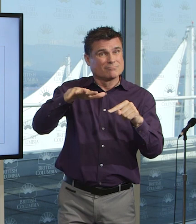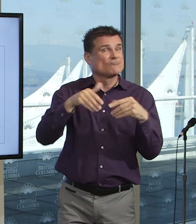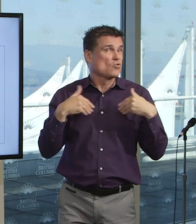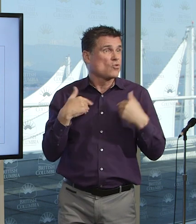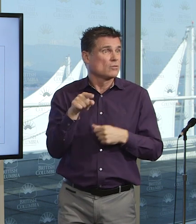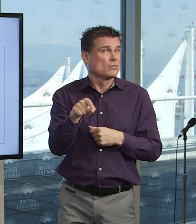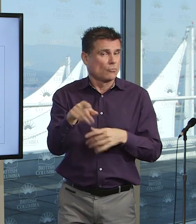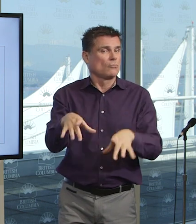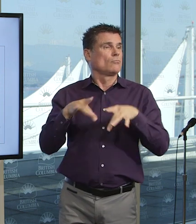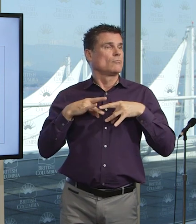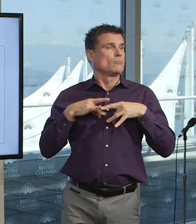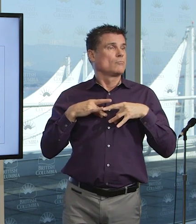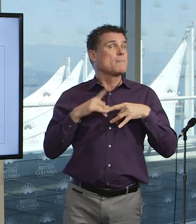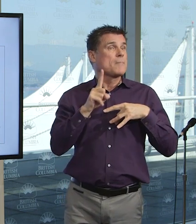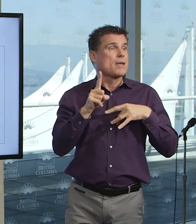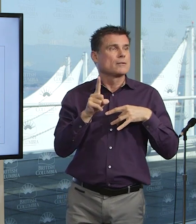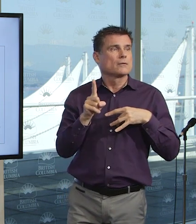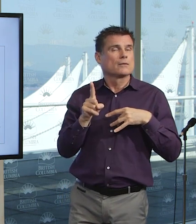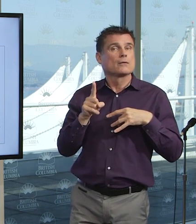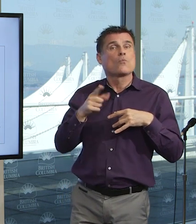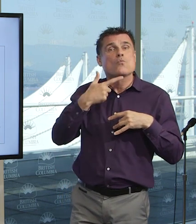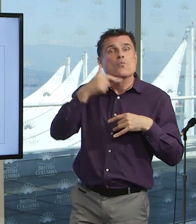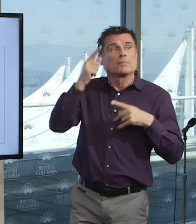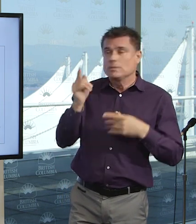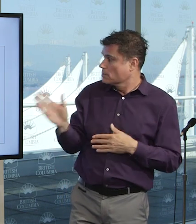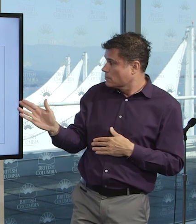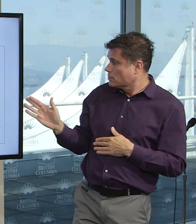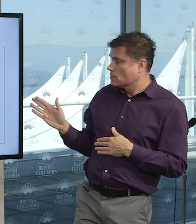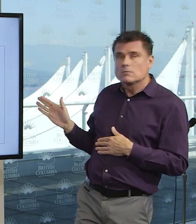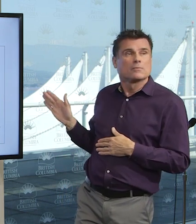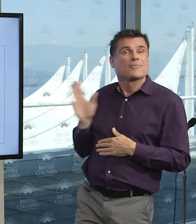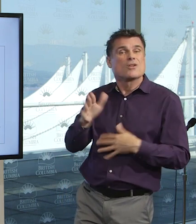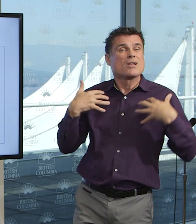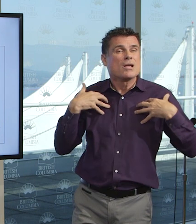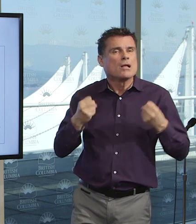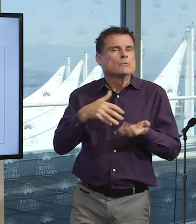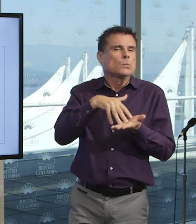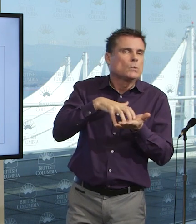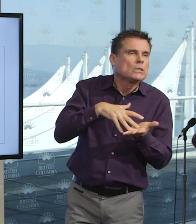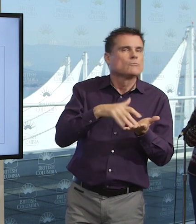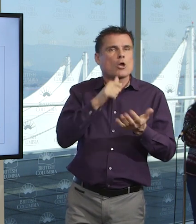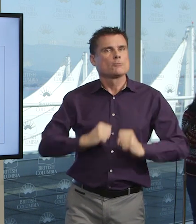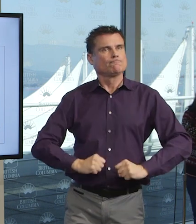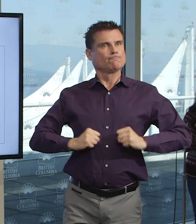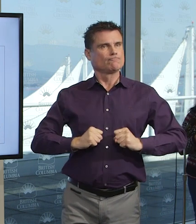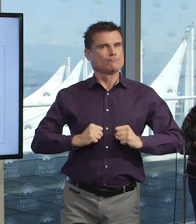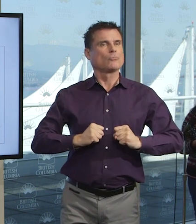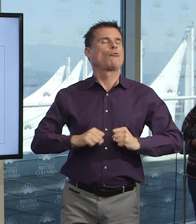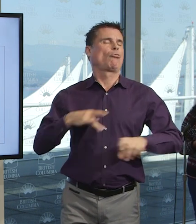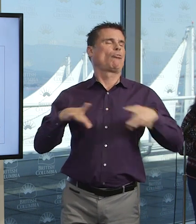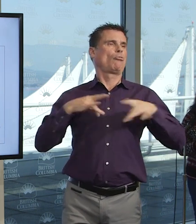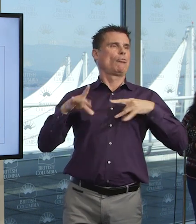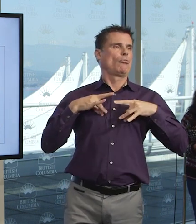So we will be posting this information on a regular basis over the next coming weeks so that you